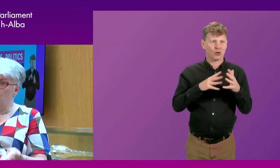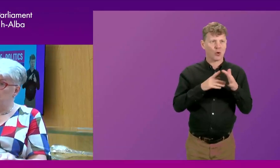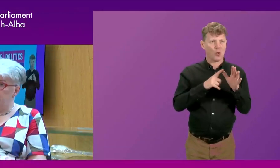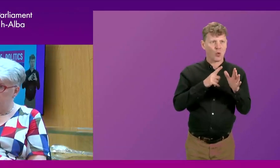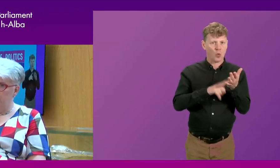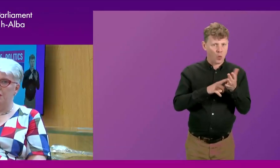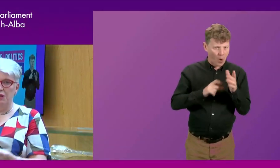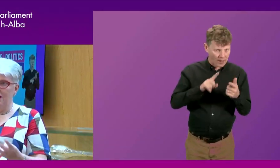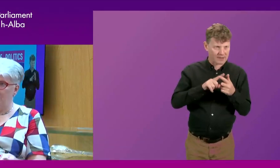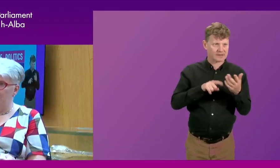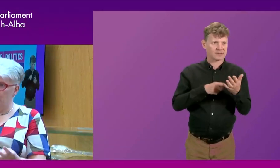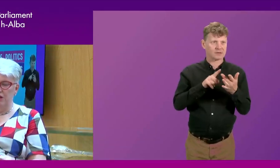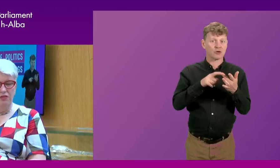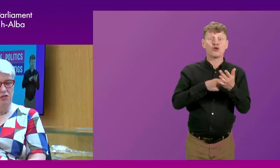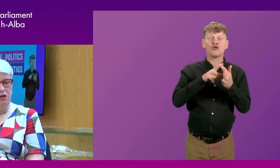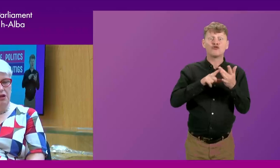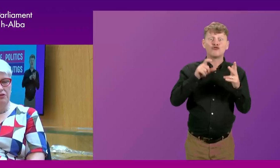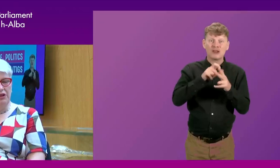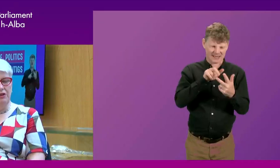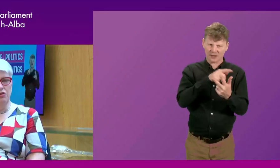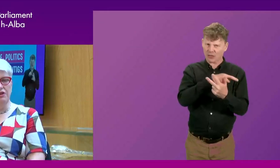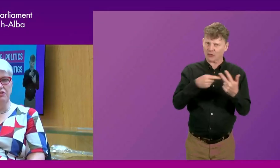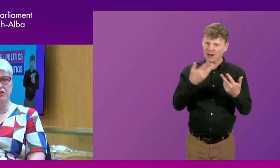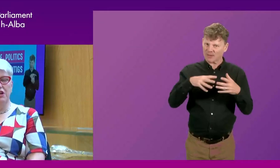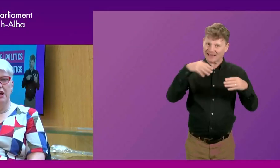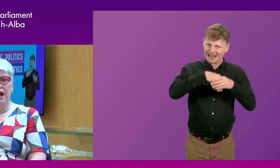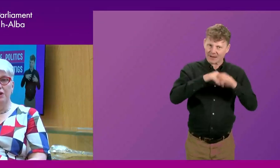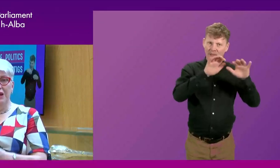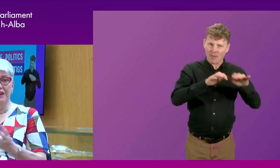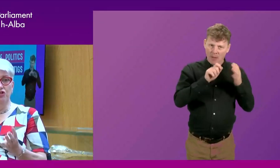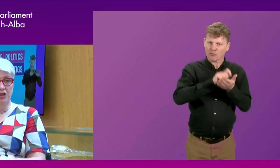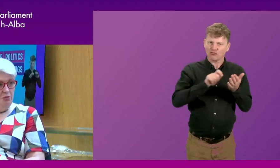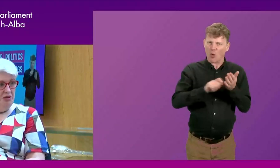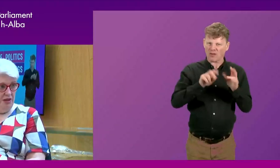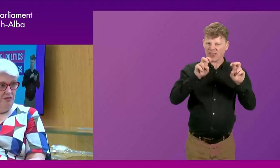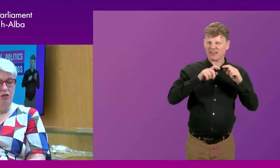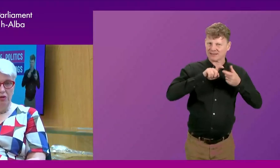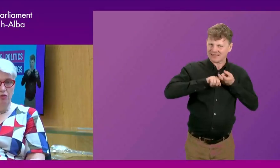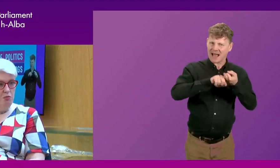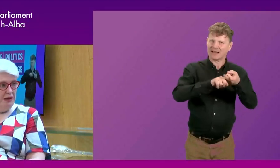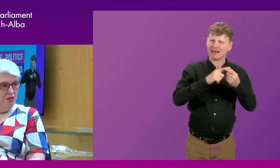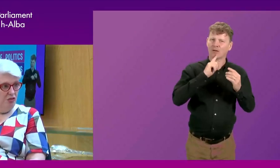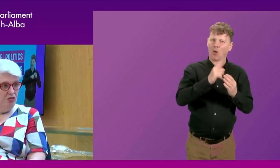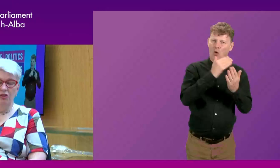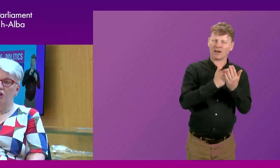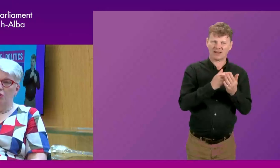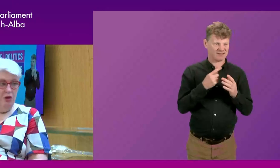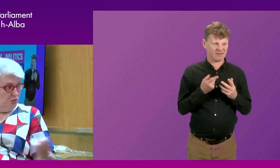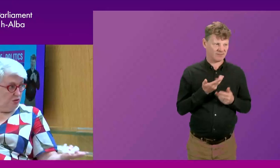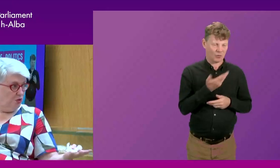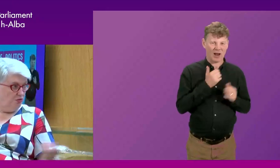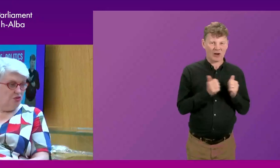who had all been in the parliament, having helped write these standing orders. And we had a unanimity that there were four big issues.